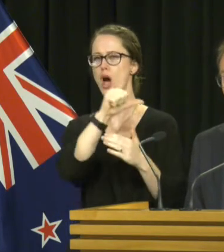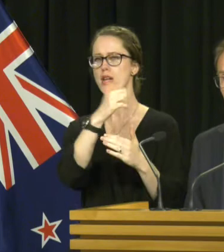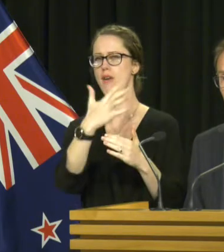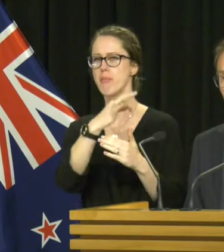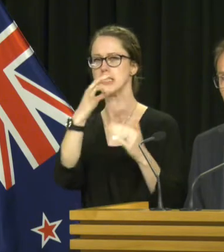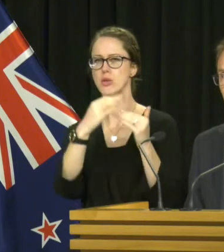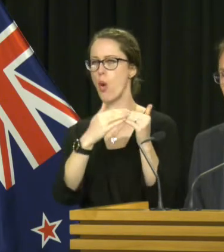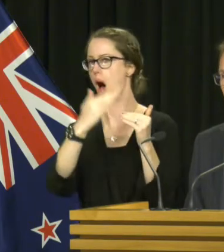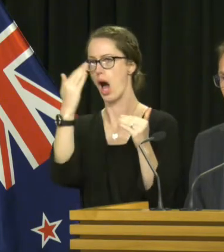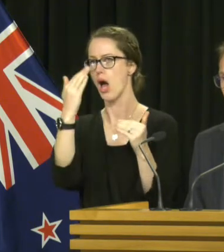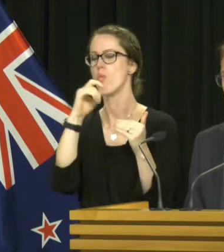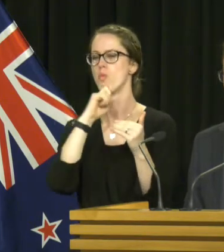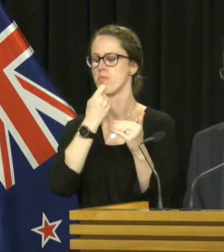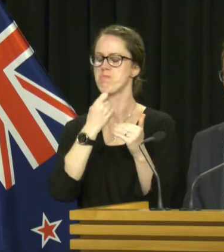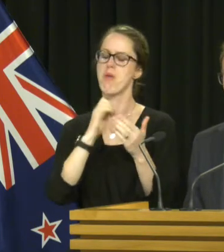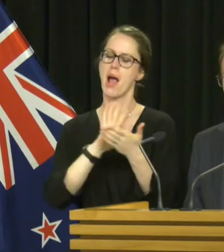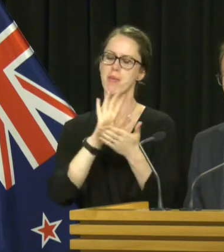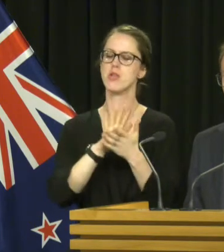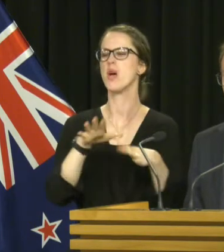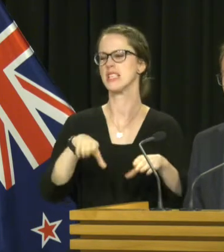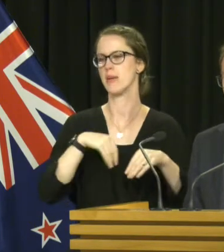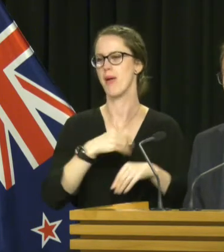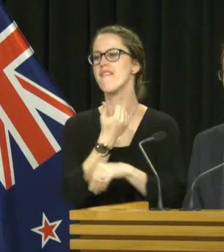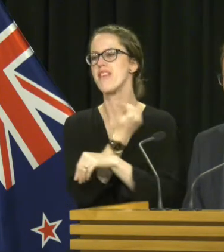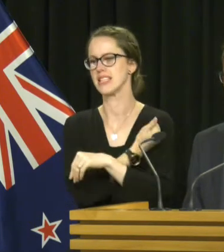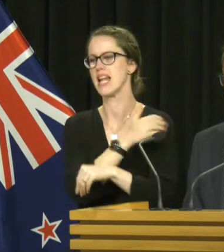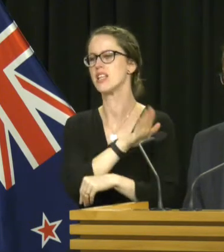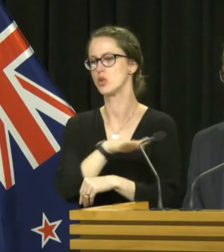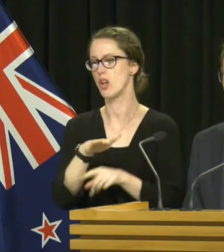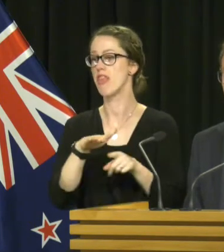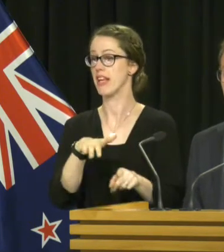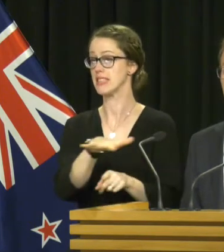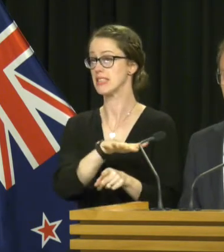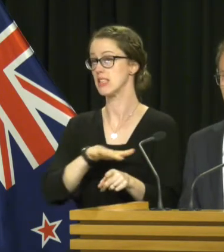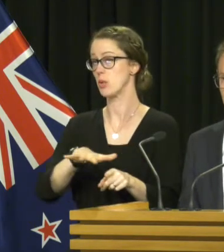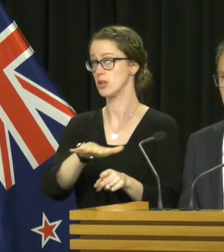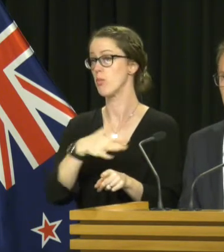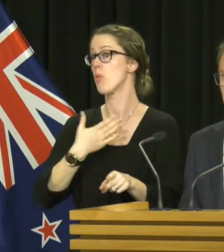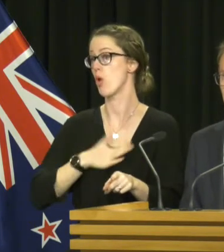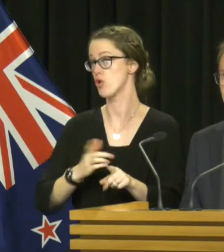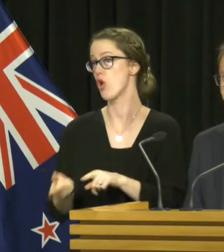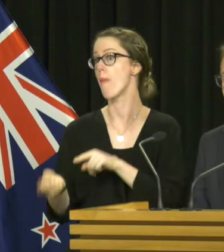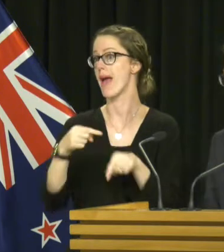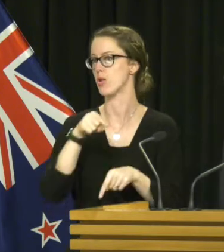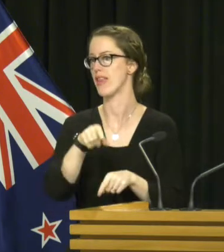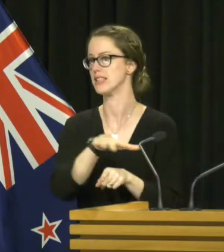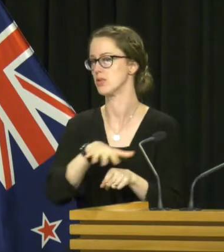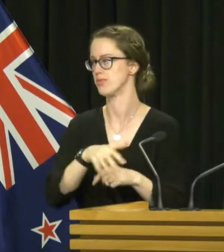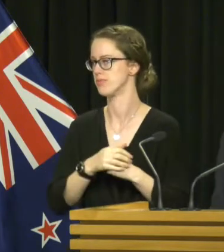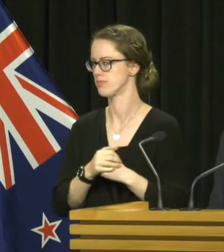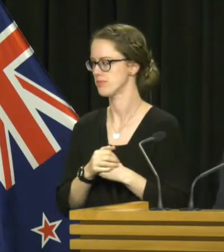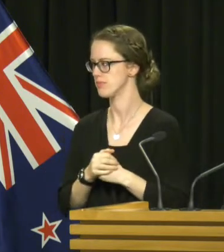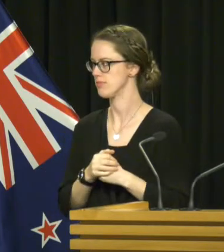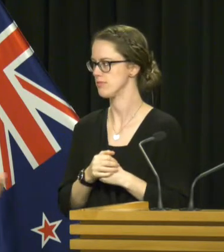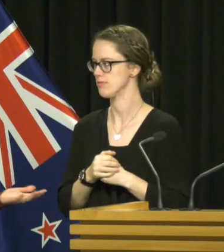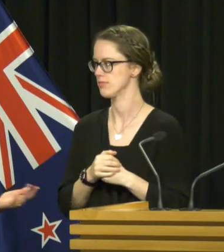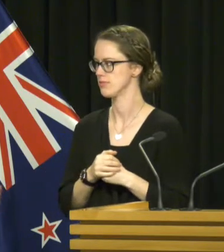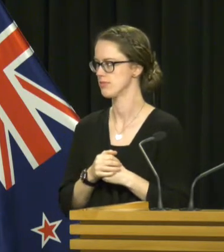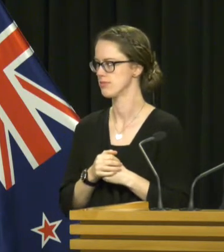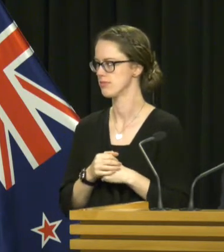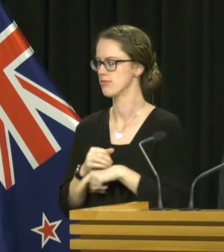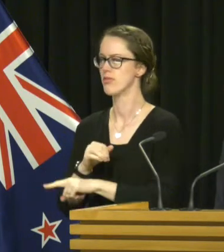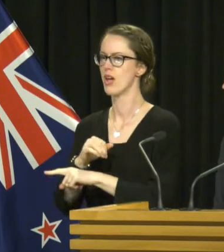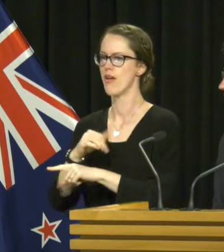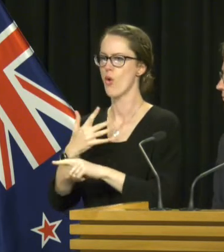% and even beyond, were quite happy to vaccinate their children and that is the situation we want to attend to. In terms of outbreak,